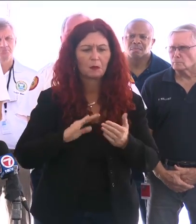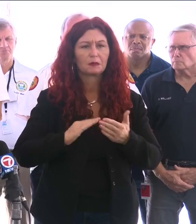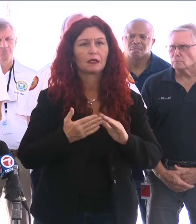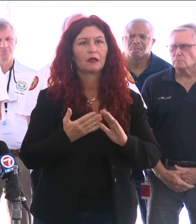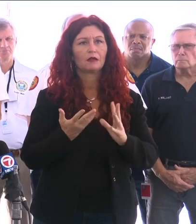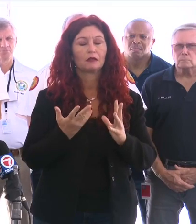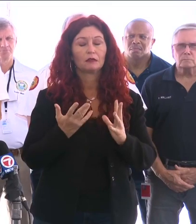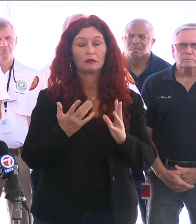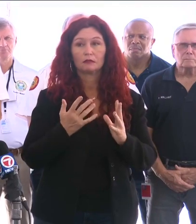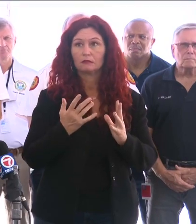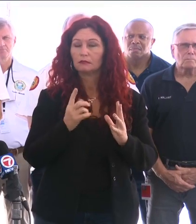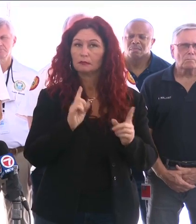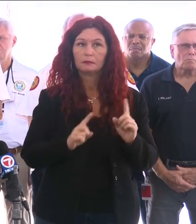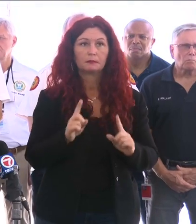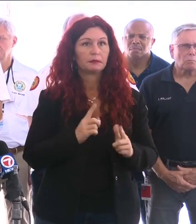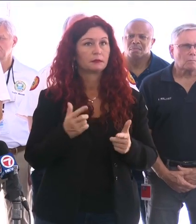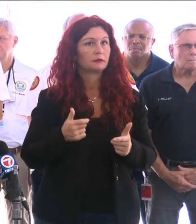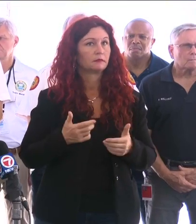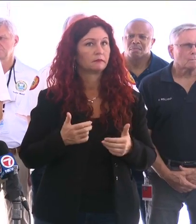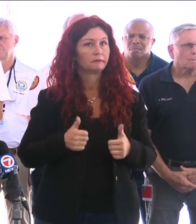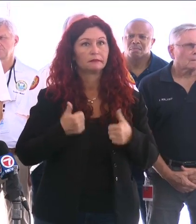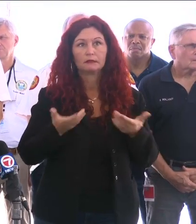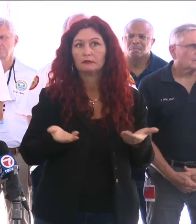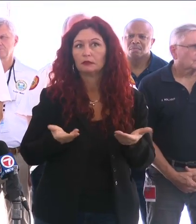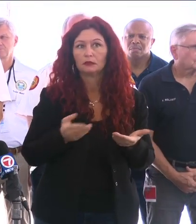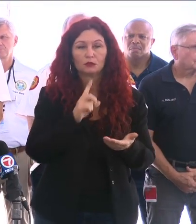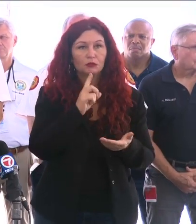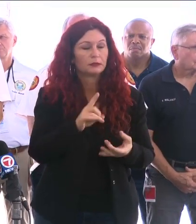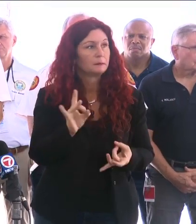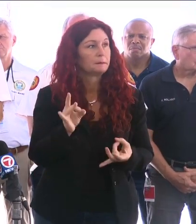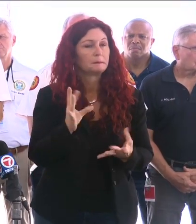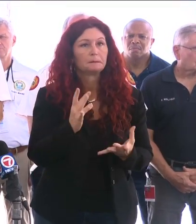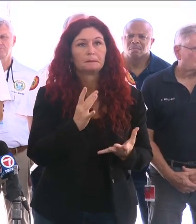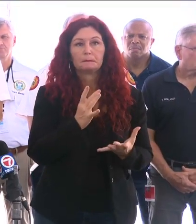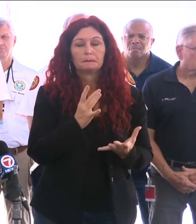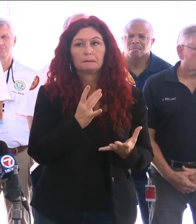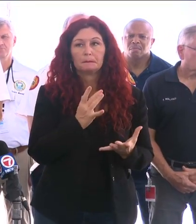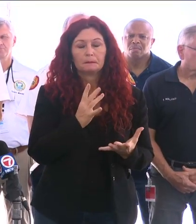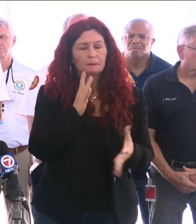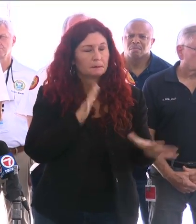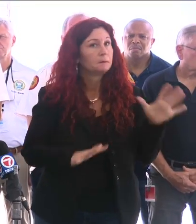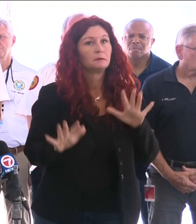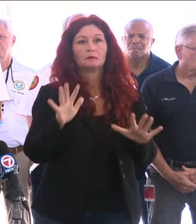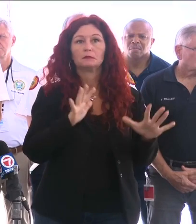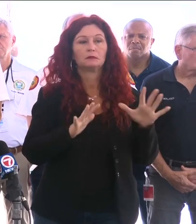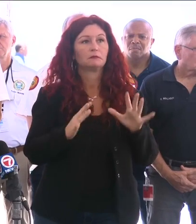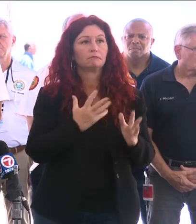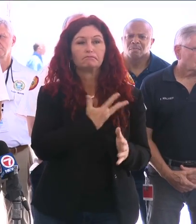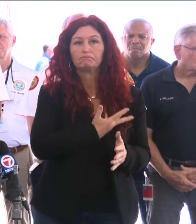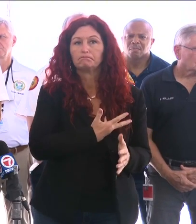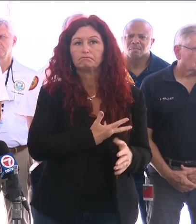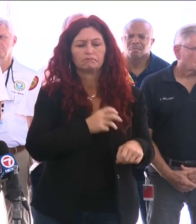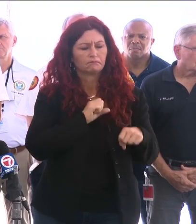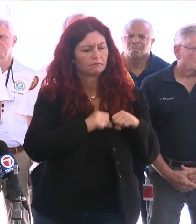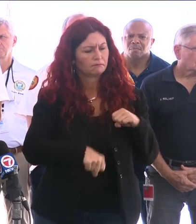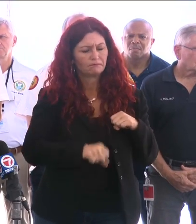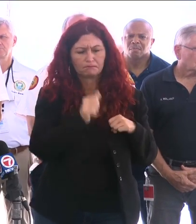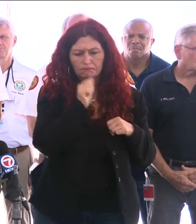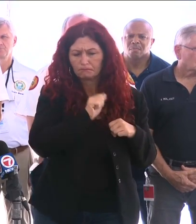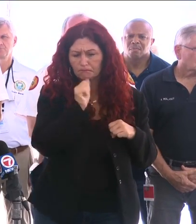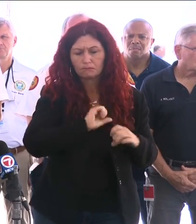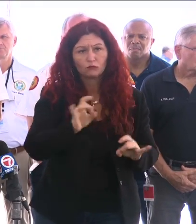hard work of beginning to rebuild is just beginning for so many of these families, and we are committed to staying with them